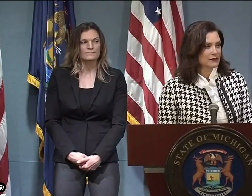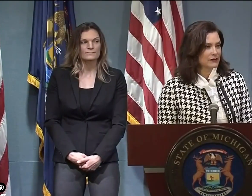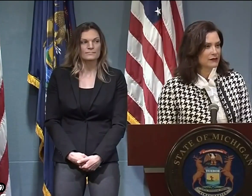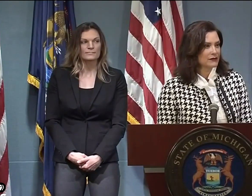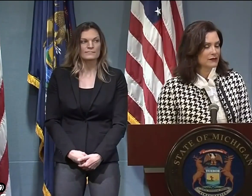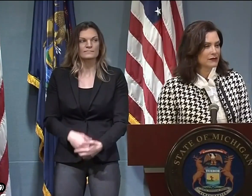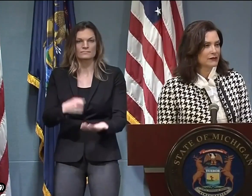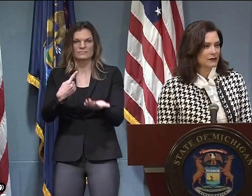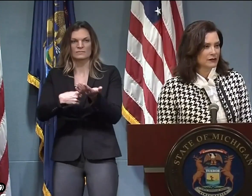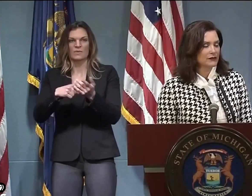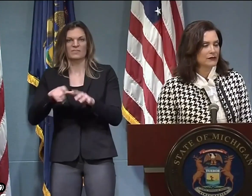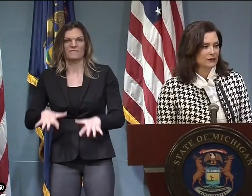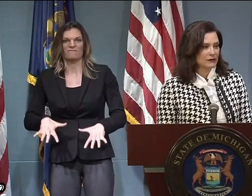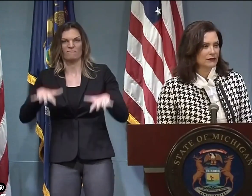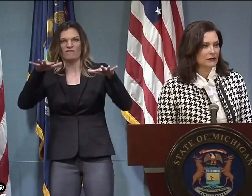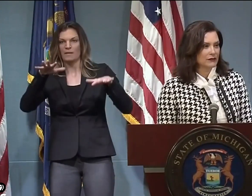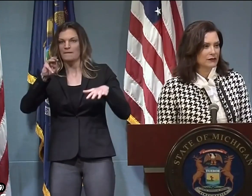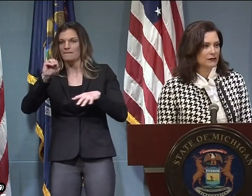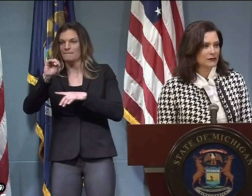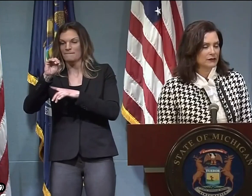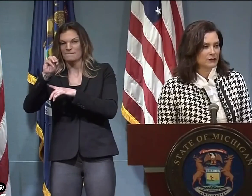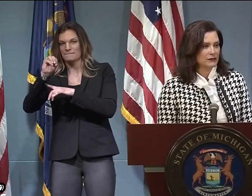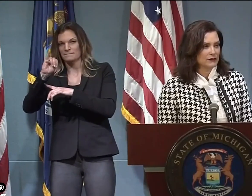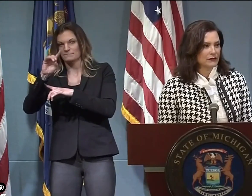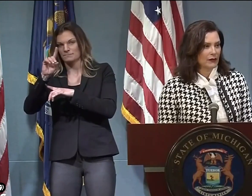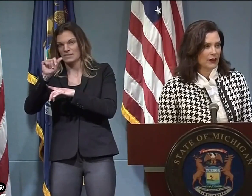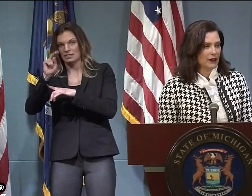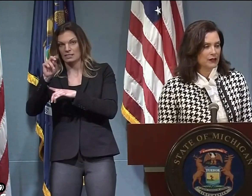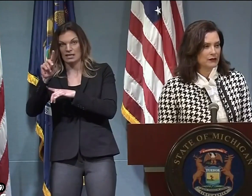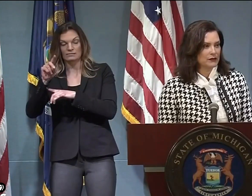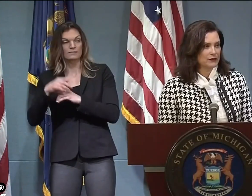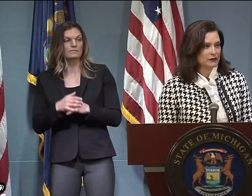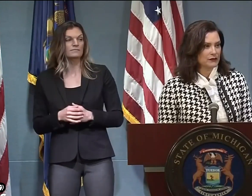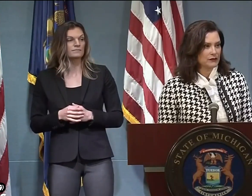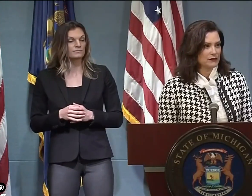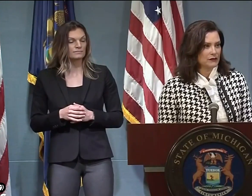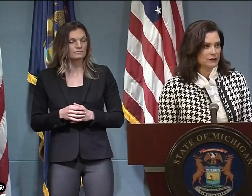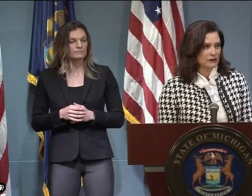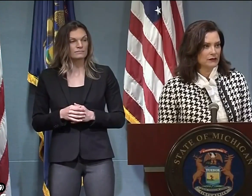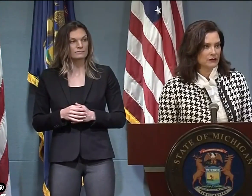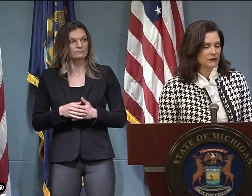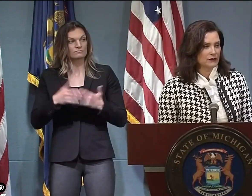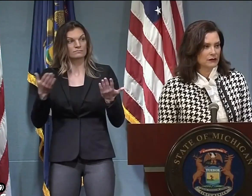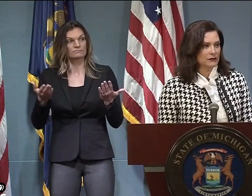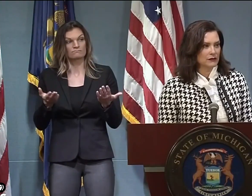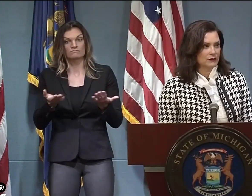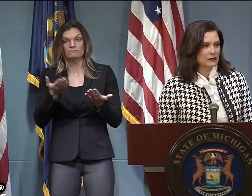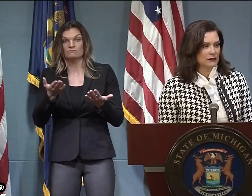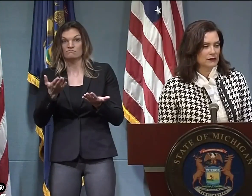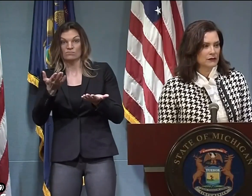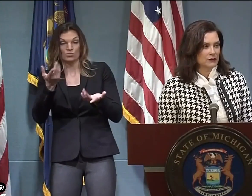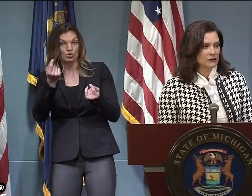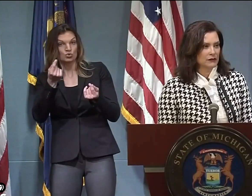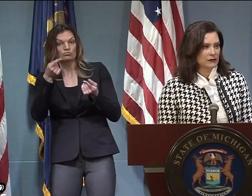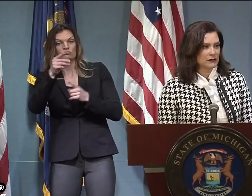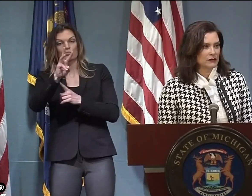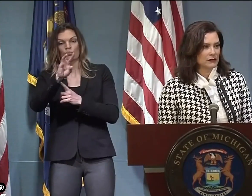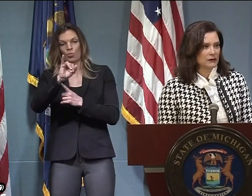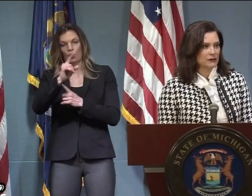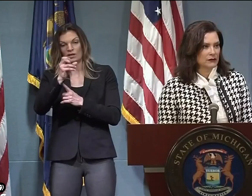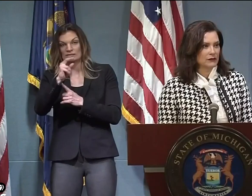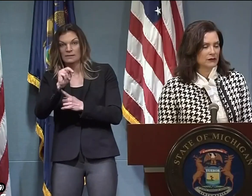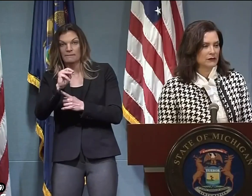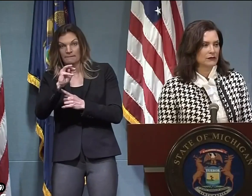I'd like to transition a little bit to the flooding in Midland. What will be the state's role in the future of